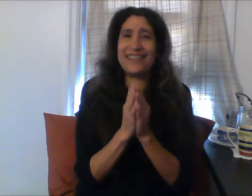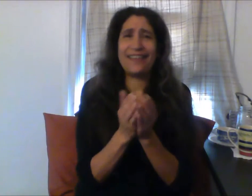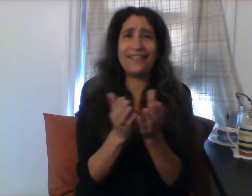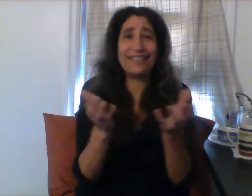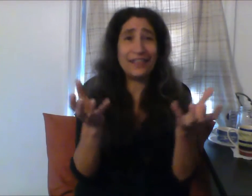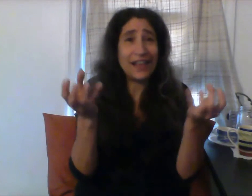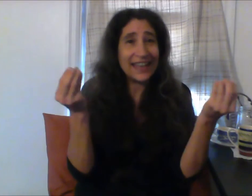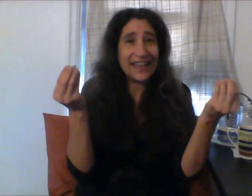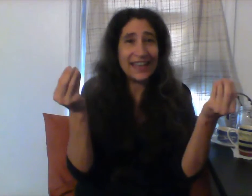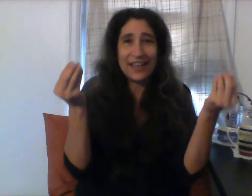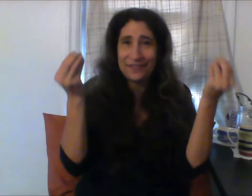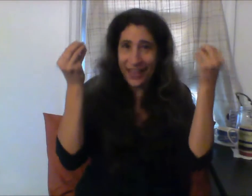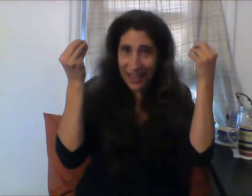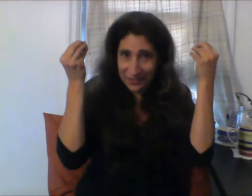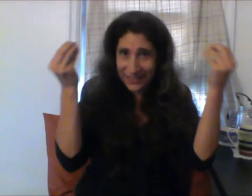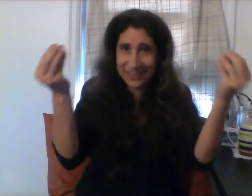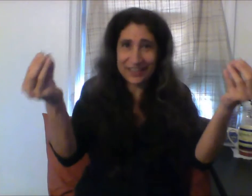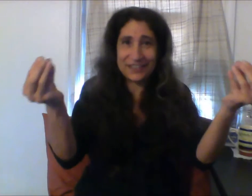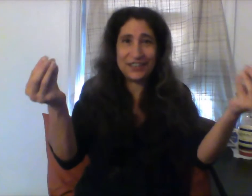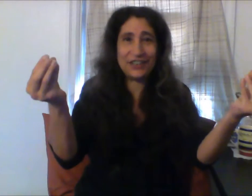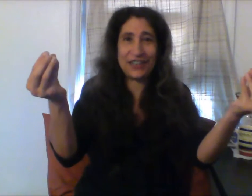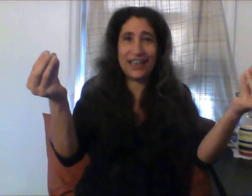single like, for every single share.